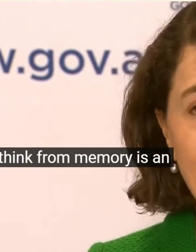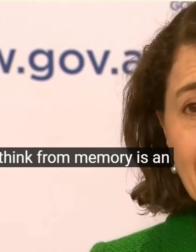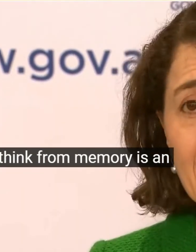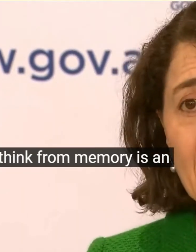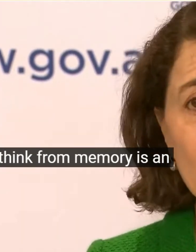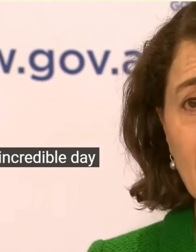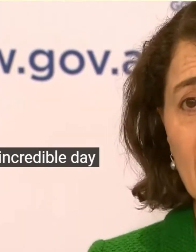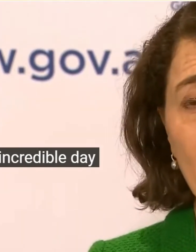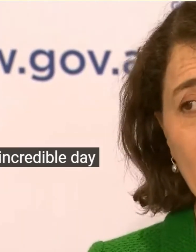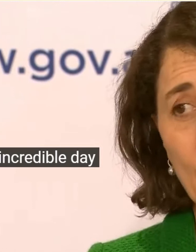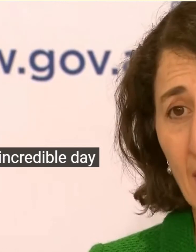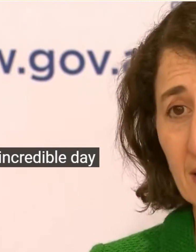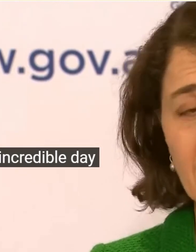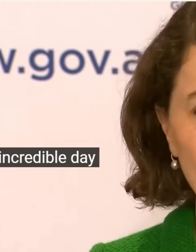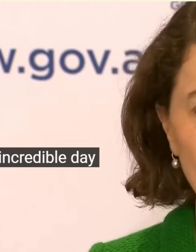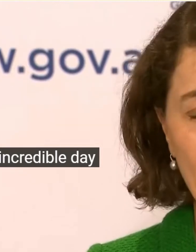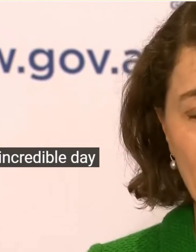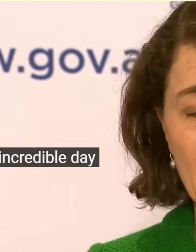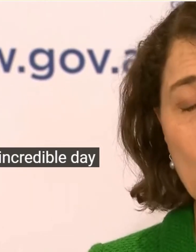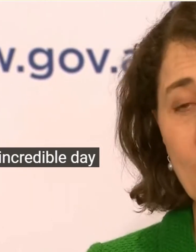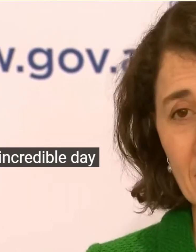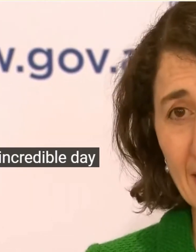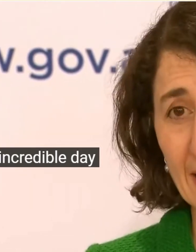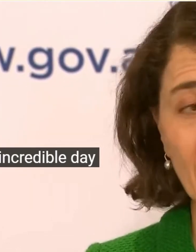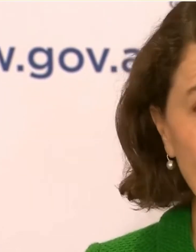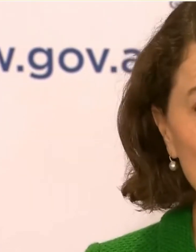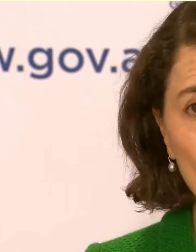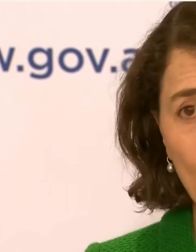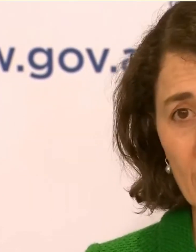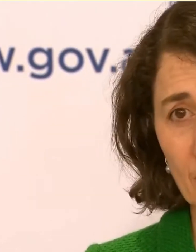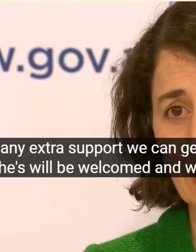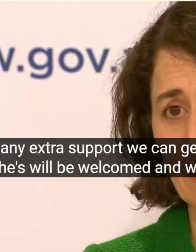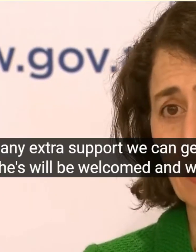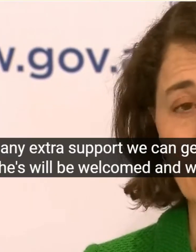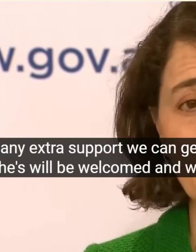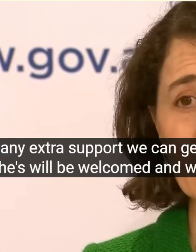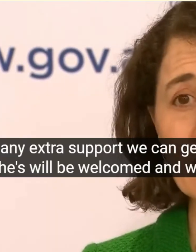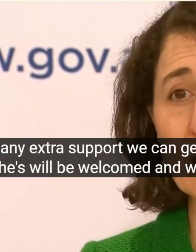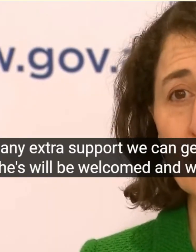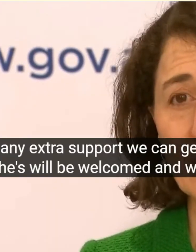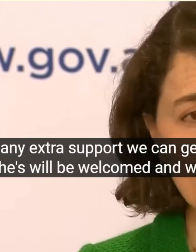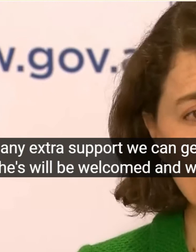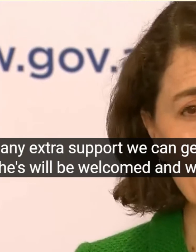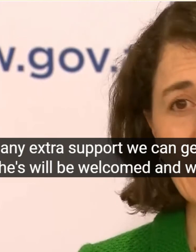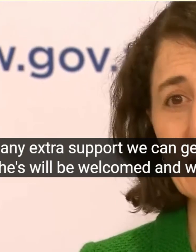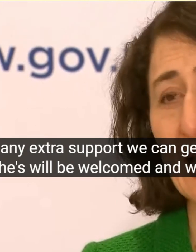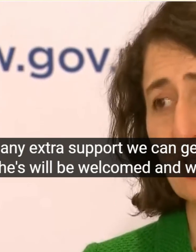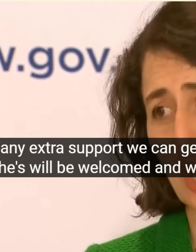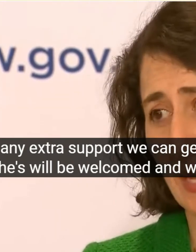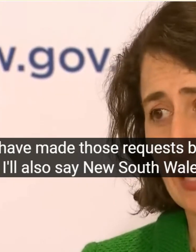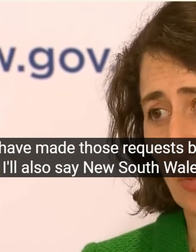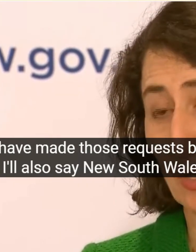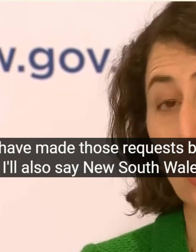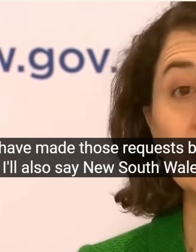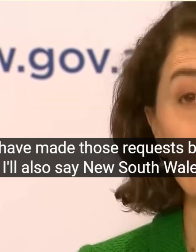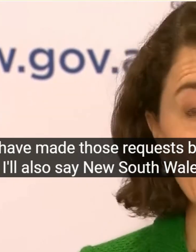New South Wales Health Has Stepped Up Enormously And Can I Thank All The Workers Who Have Been Involved In That Process But Can I Also Please Thank The GP Network